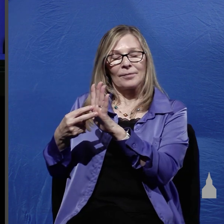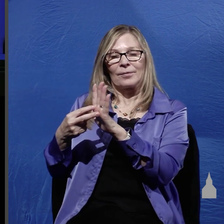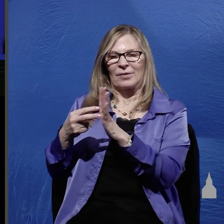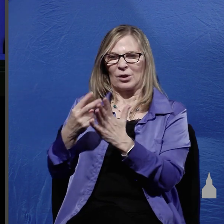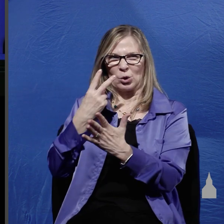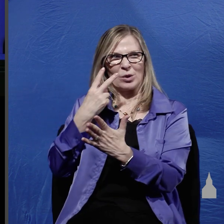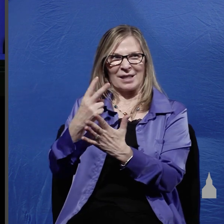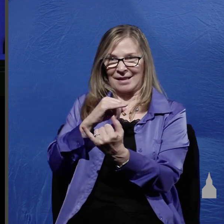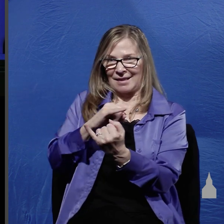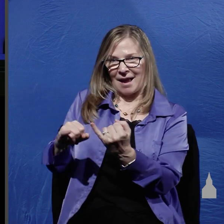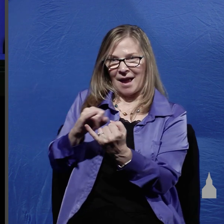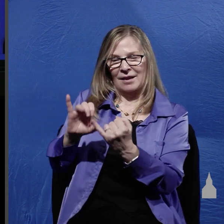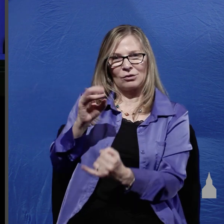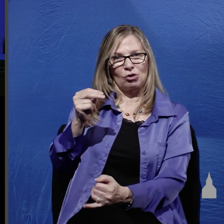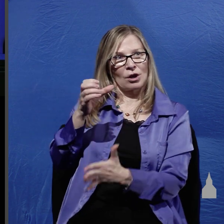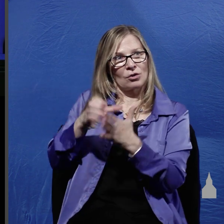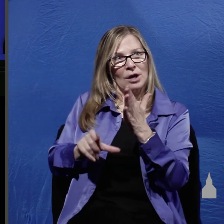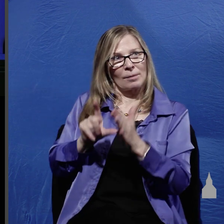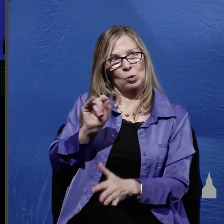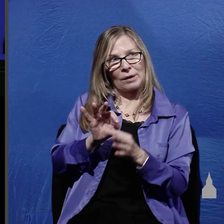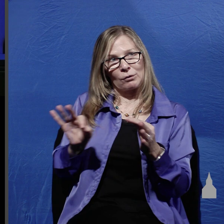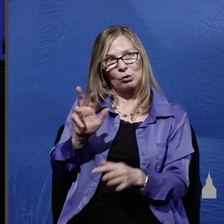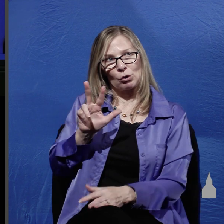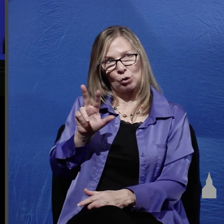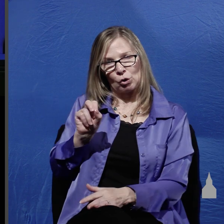read at the end of John chapter 20 verses 30 and 31